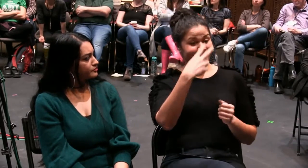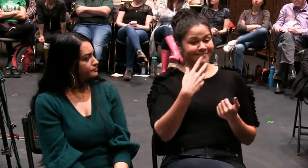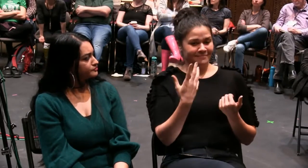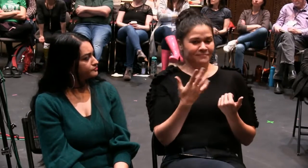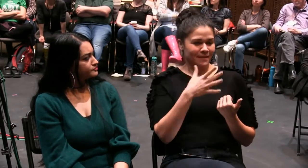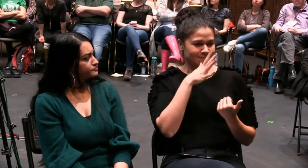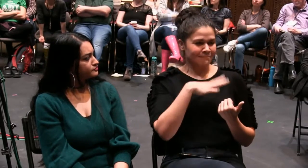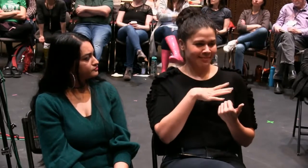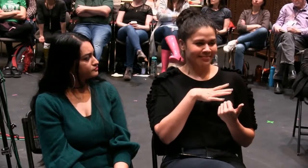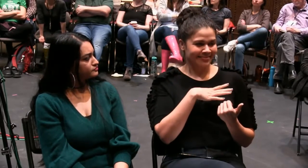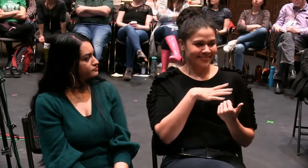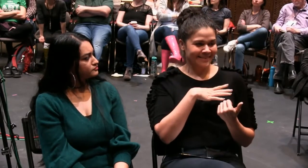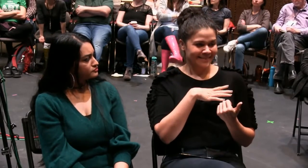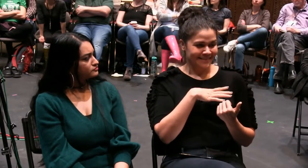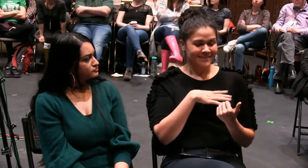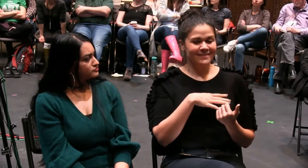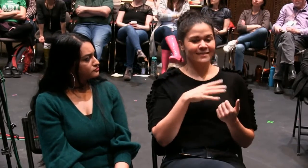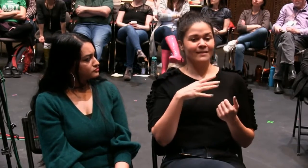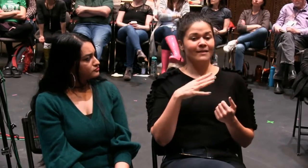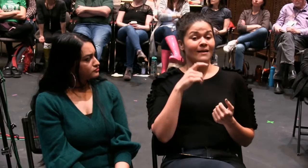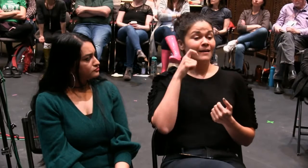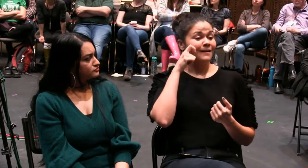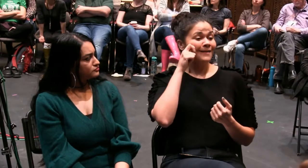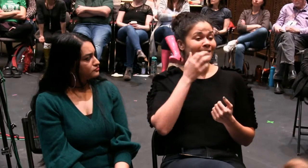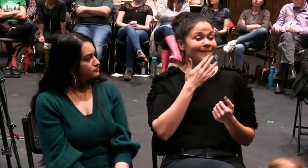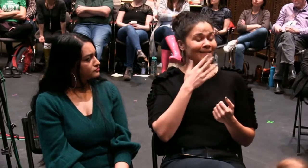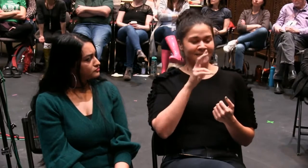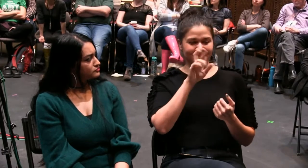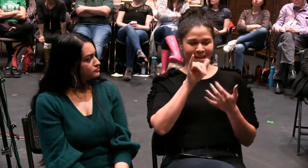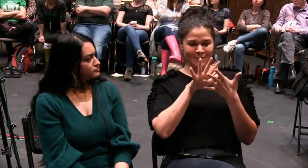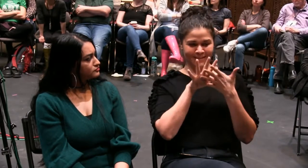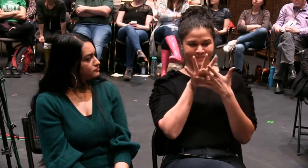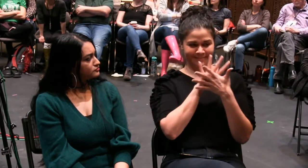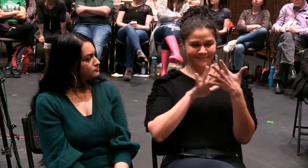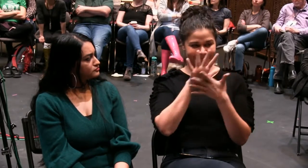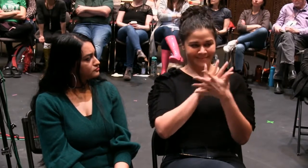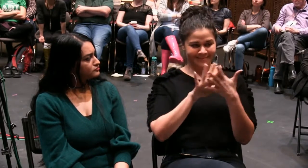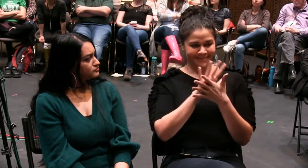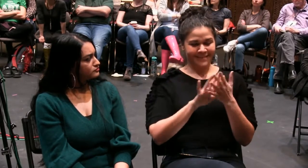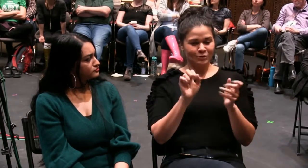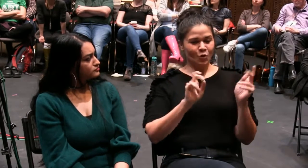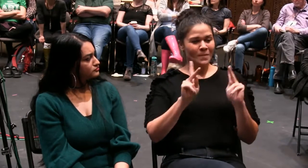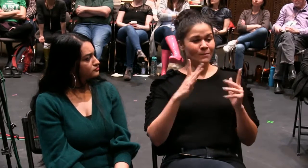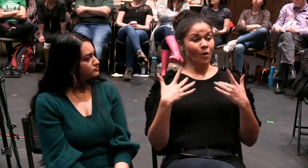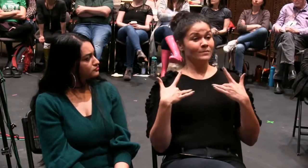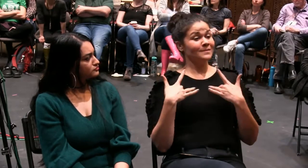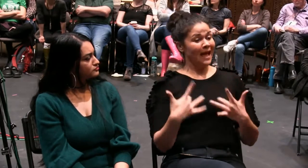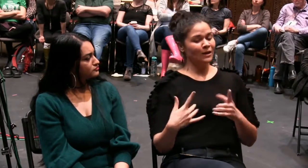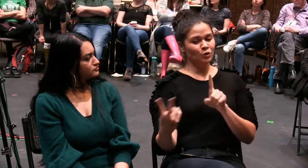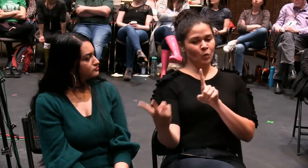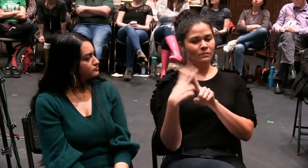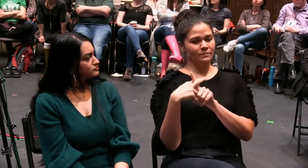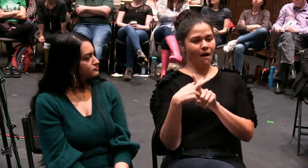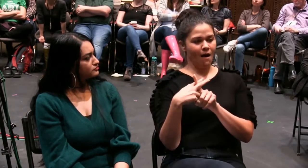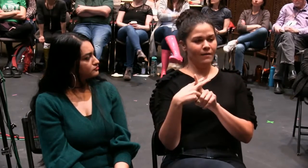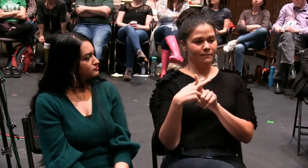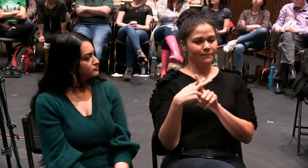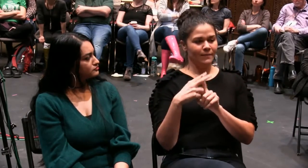aesthetically, how we behave. So I'm female. That's something you can see about me. But my race